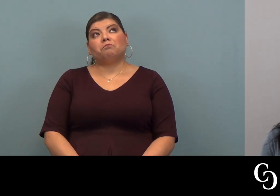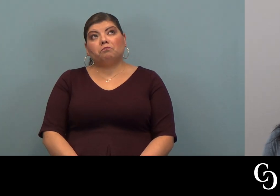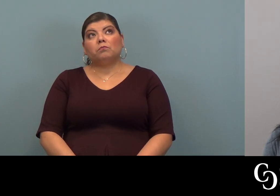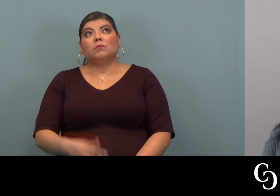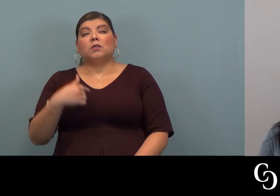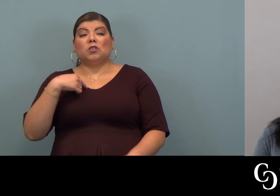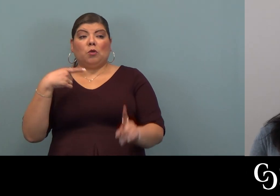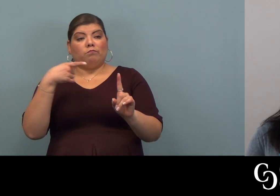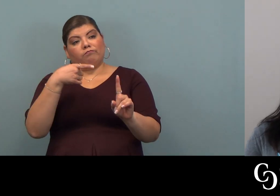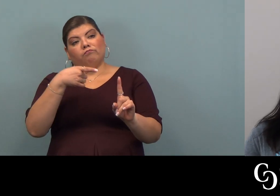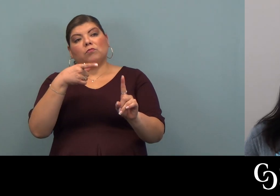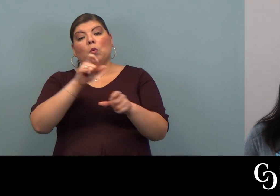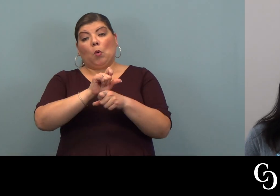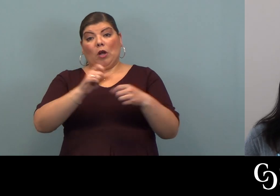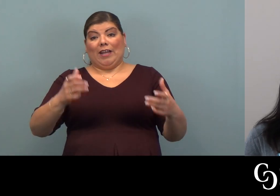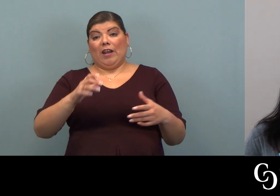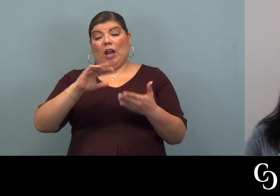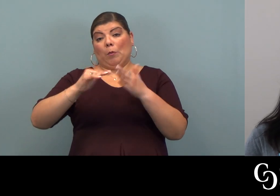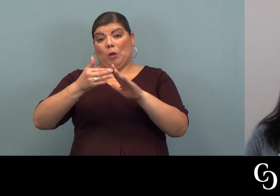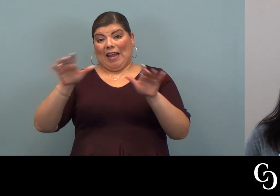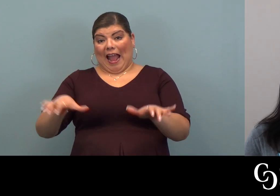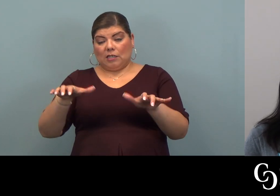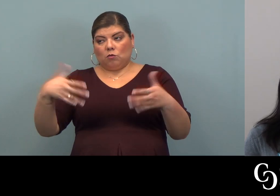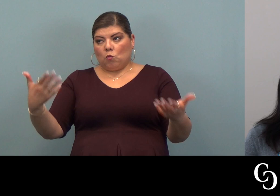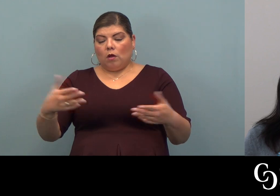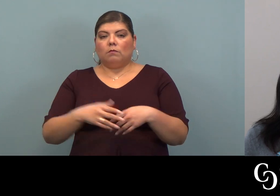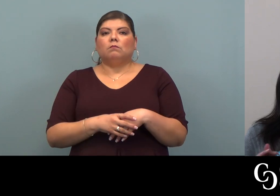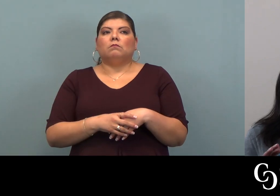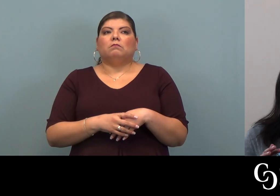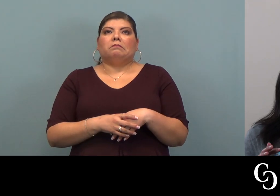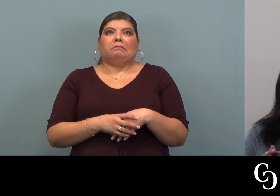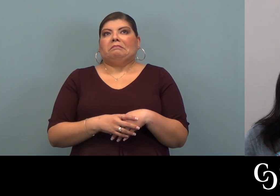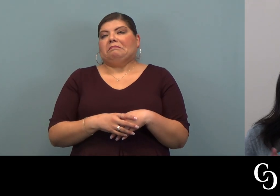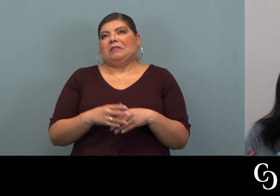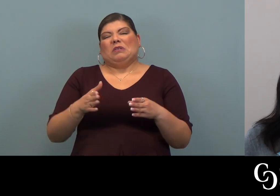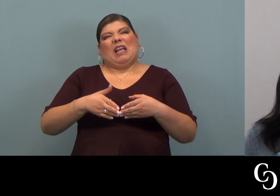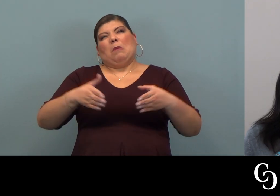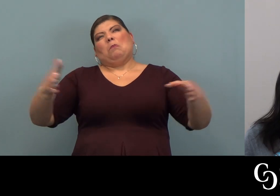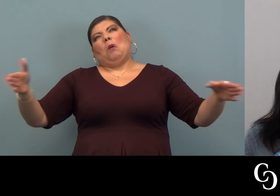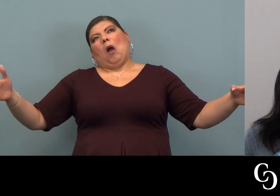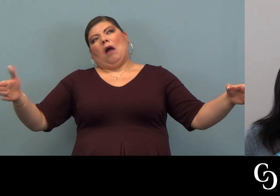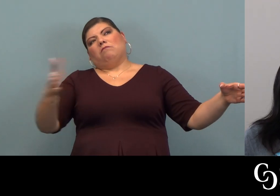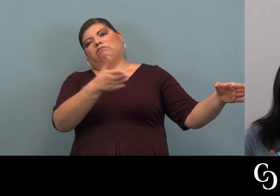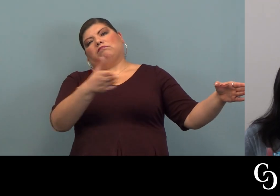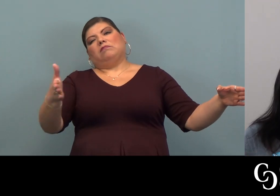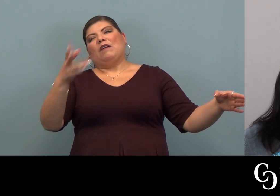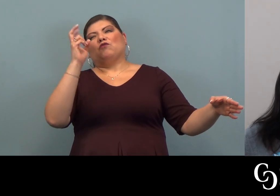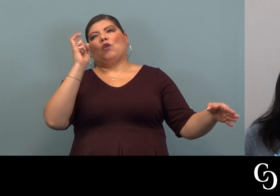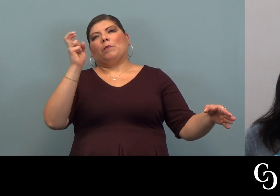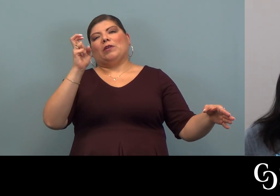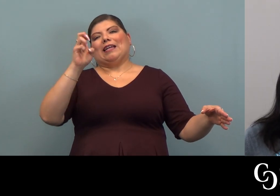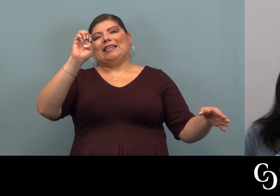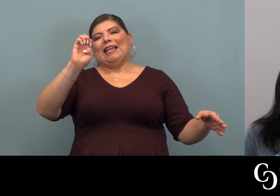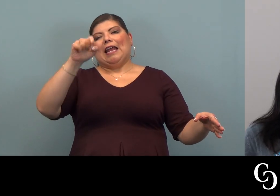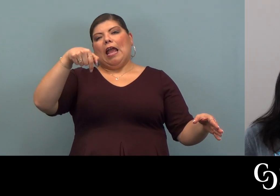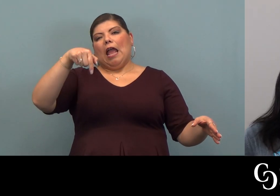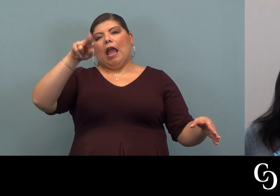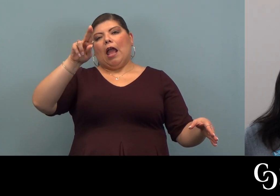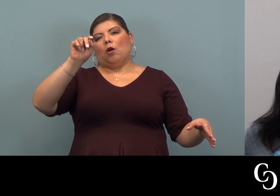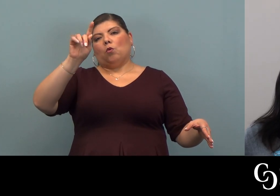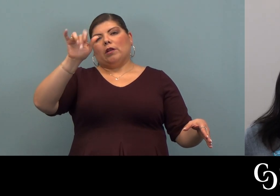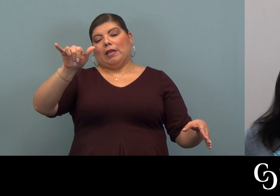So my primary work here at Community Action, it really fell under like a pretty broad spectrum of just transportation equity.